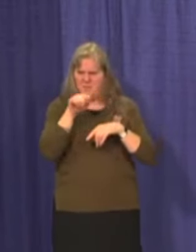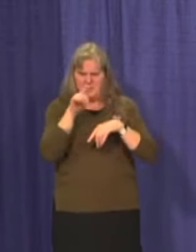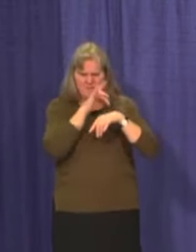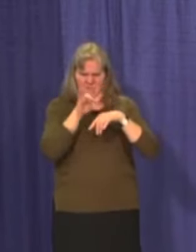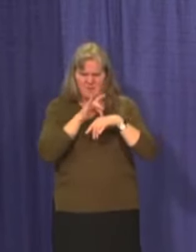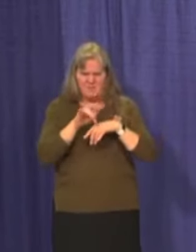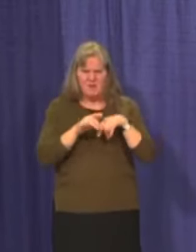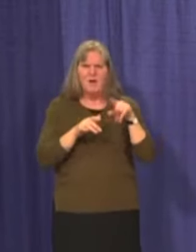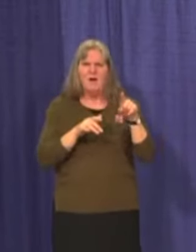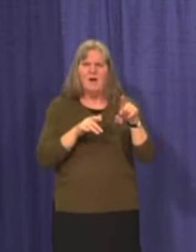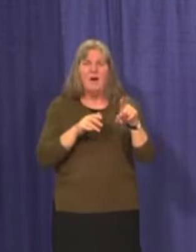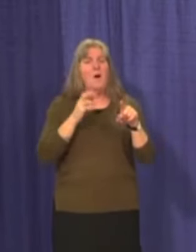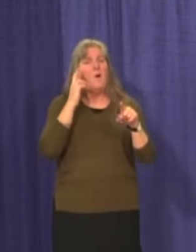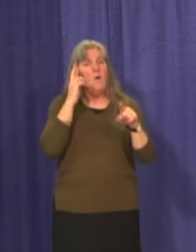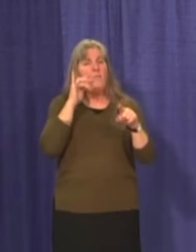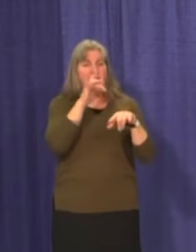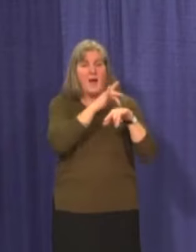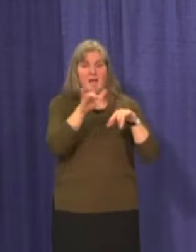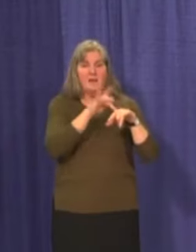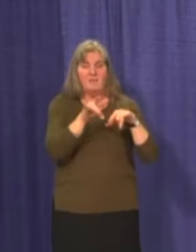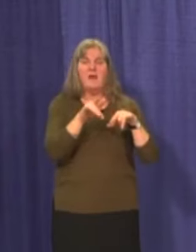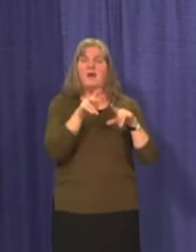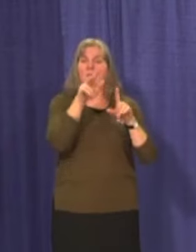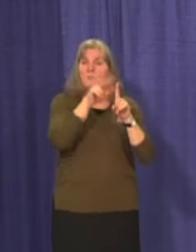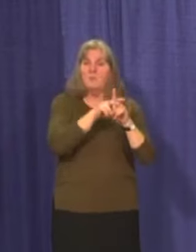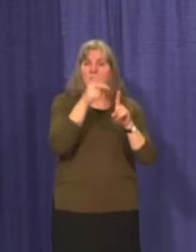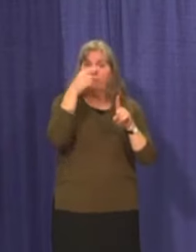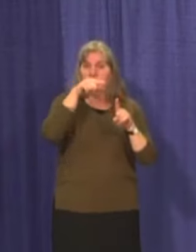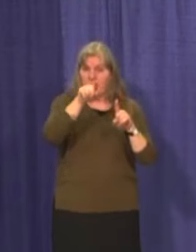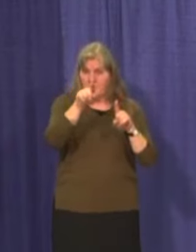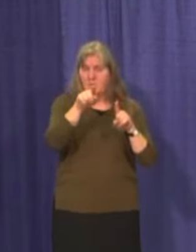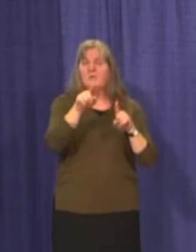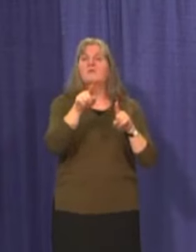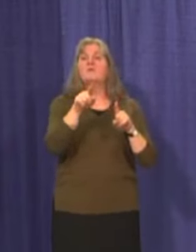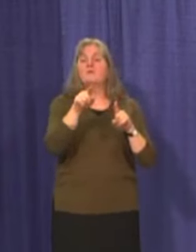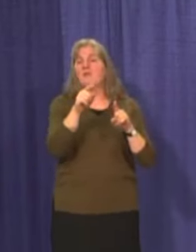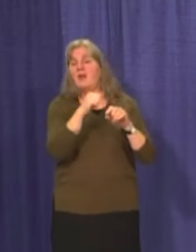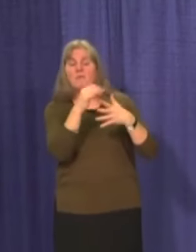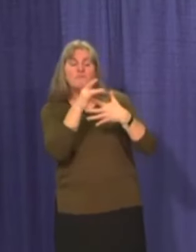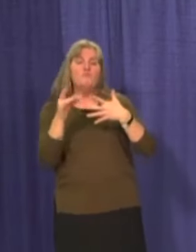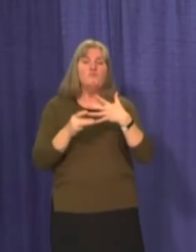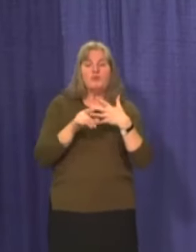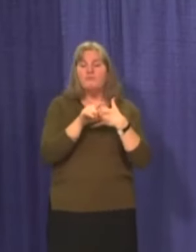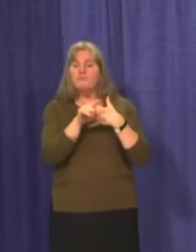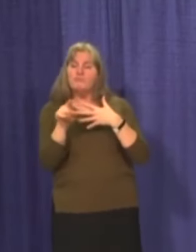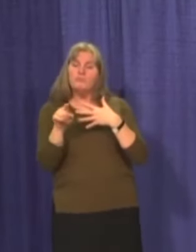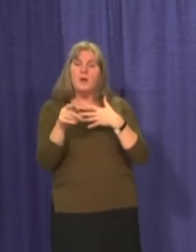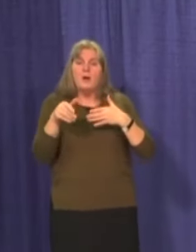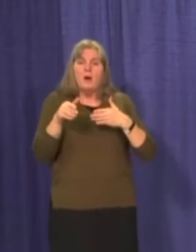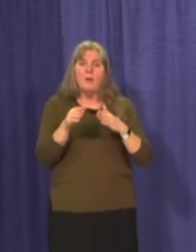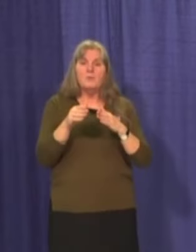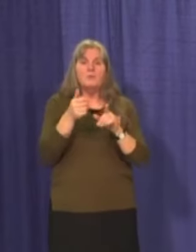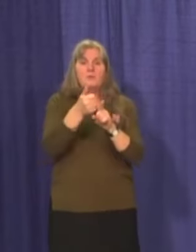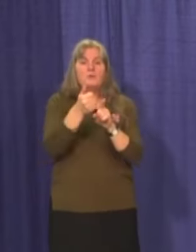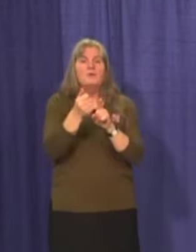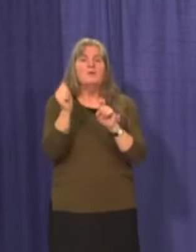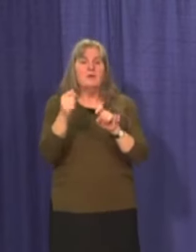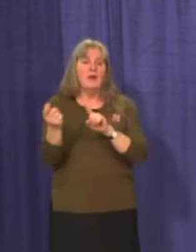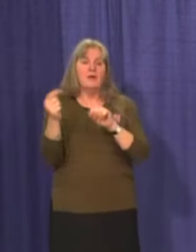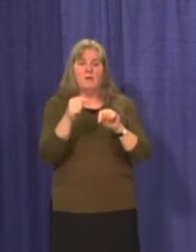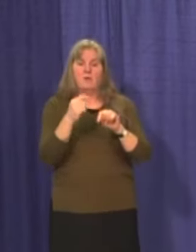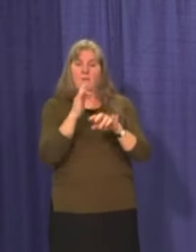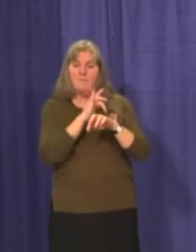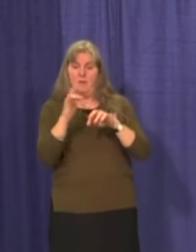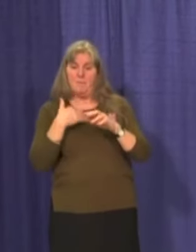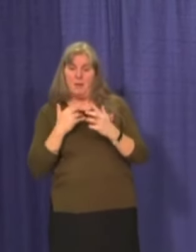And we hope this availability promotes accessibility by providing choice and the opportunity for people to come when they're